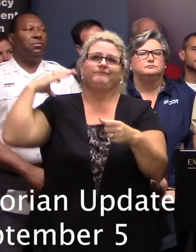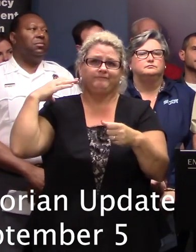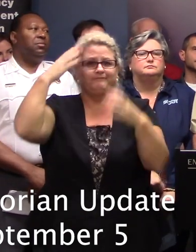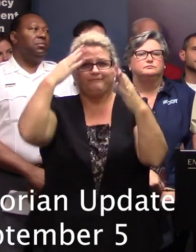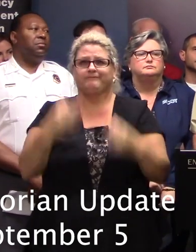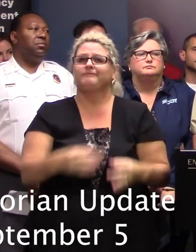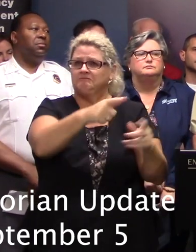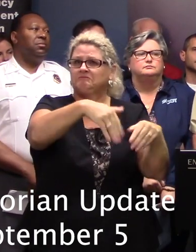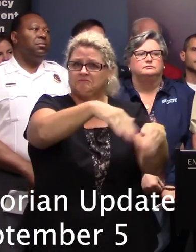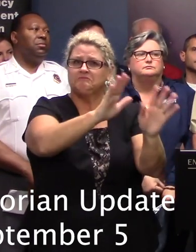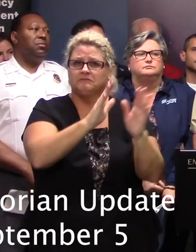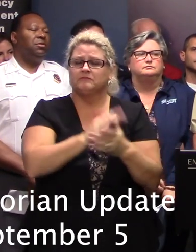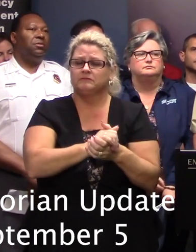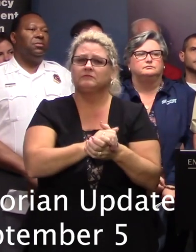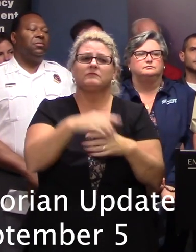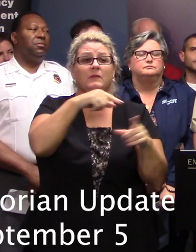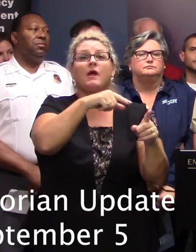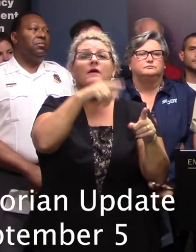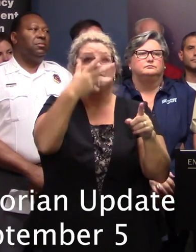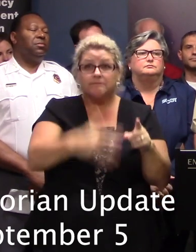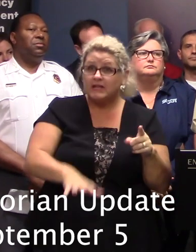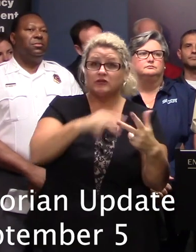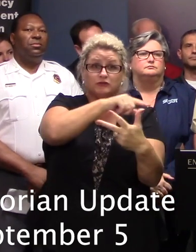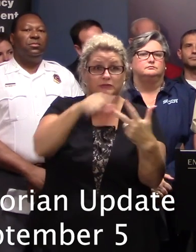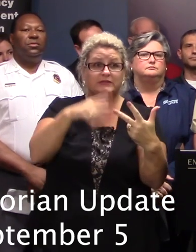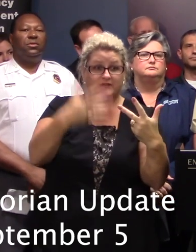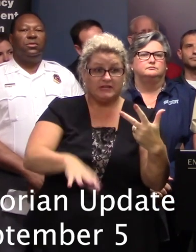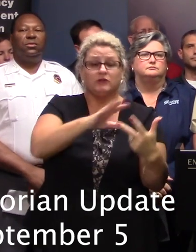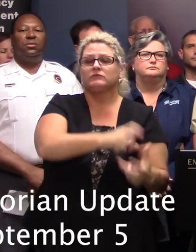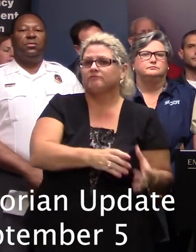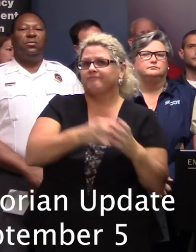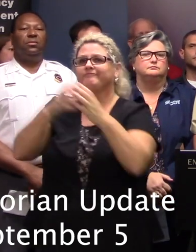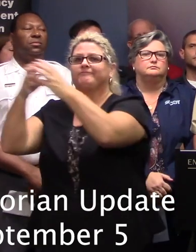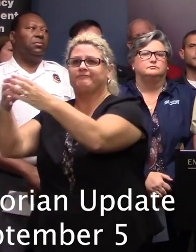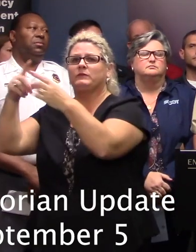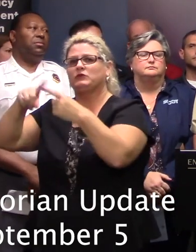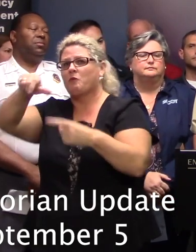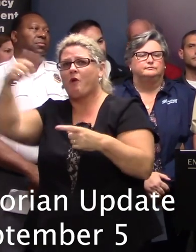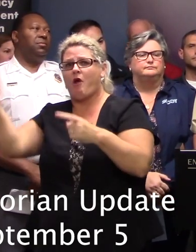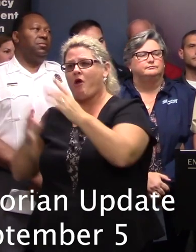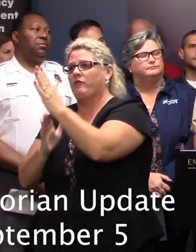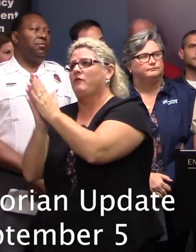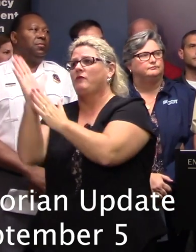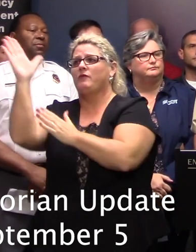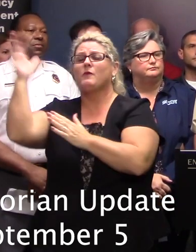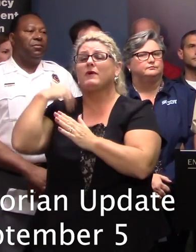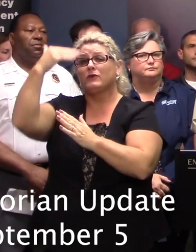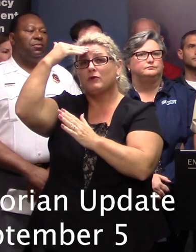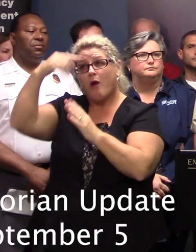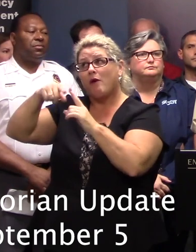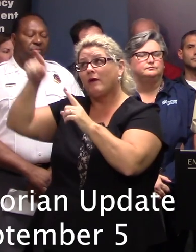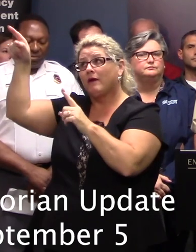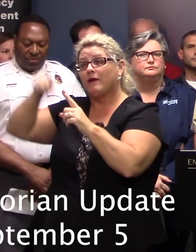personnel will then be moved up the coastline as necessary. We have areas that are flooded that we know will be flooded